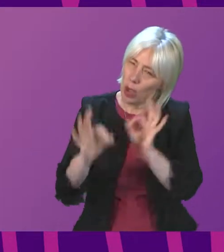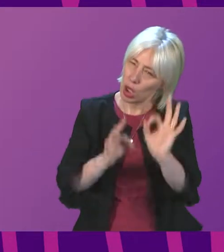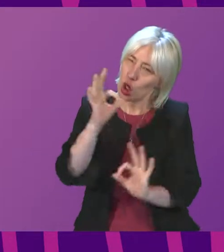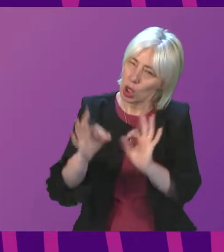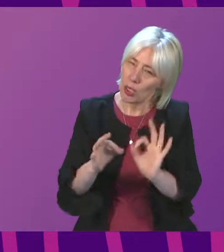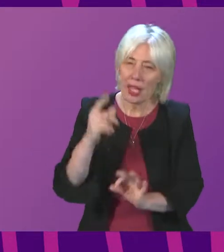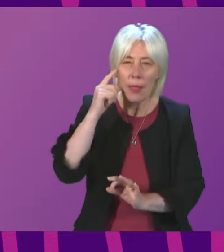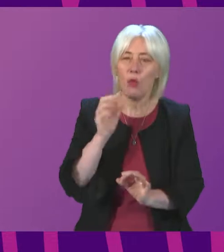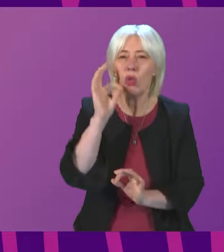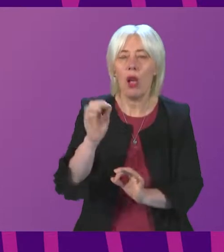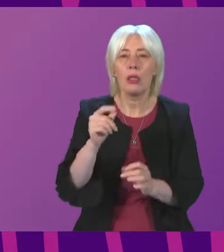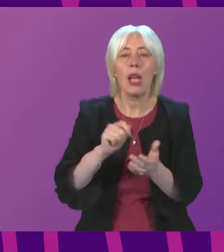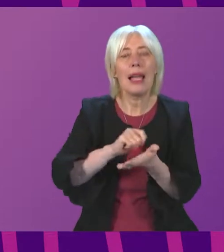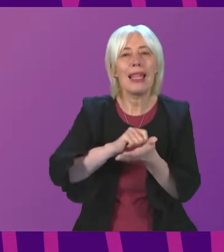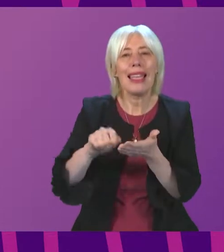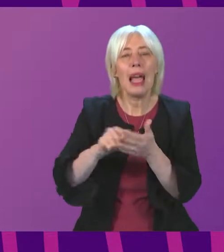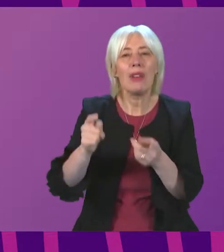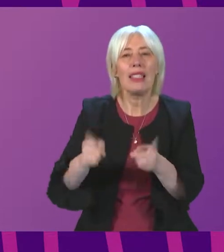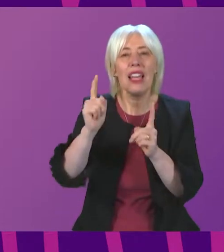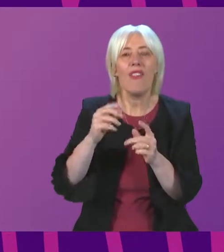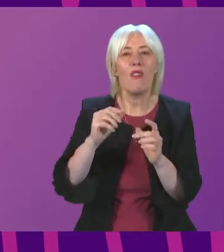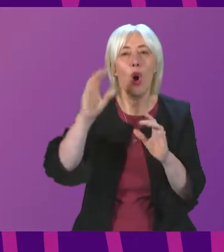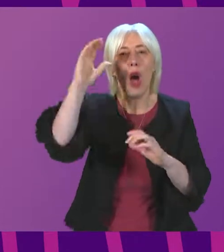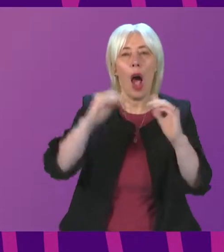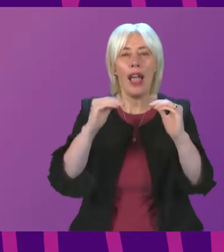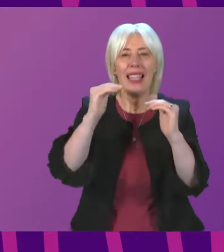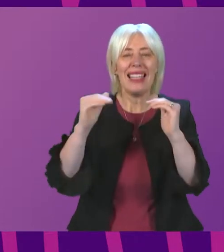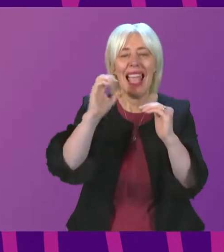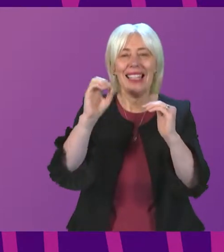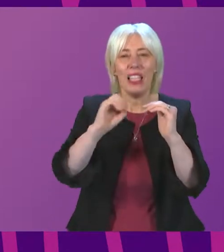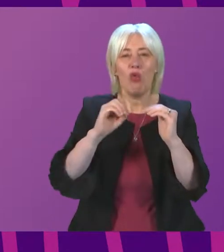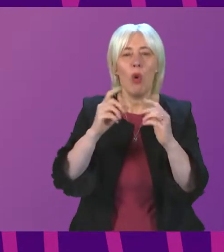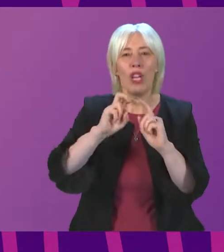if we could invite the Cabinet Secretary for net zero energy and transport to provide evidence to the committee.